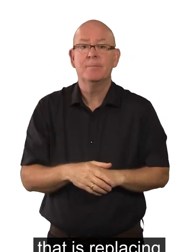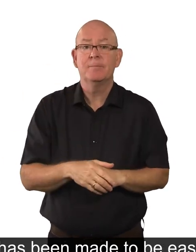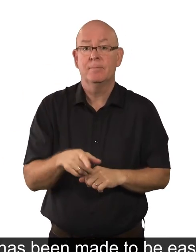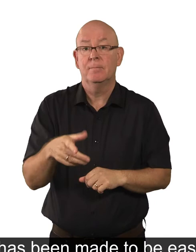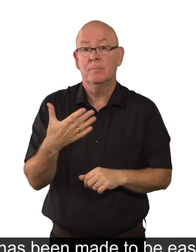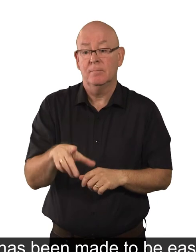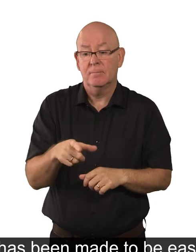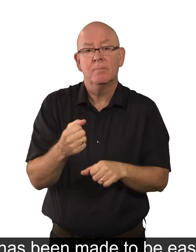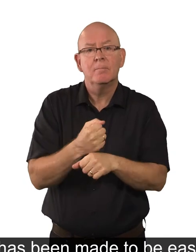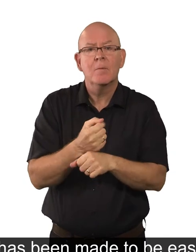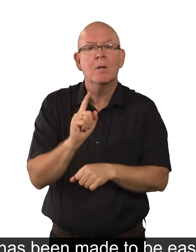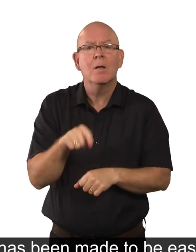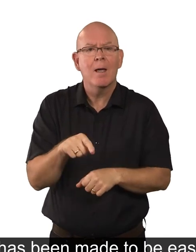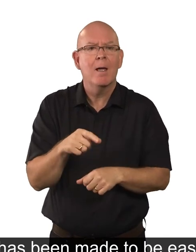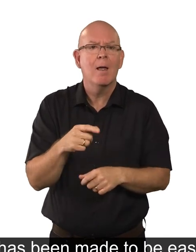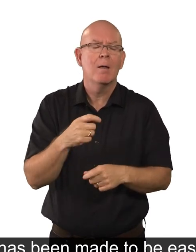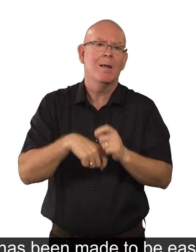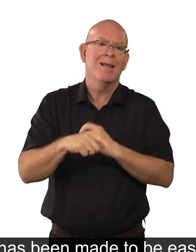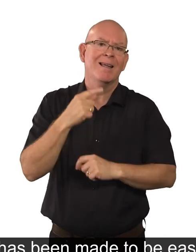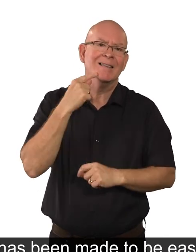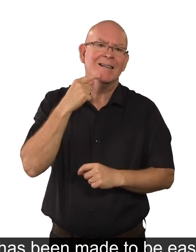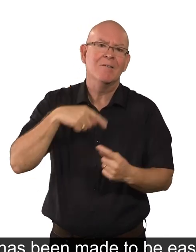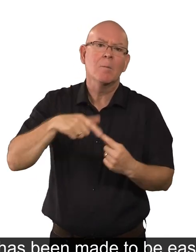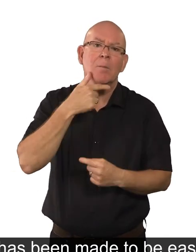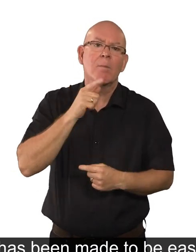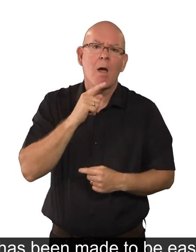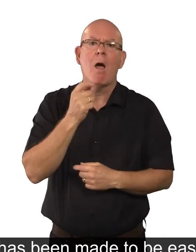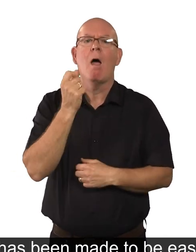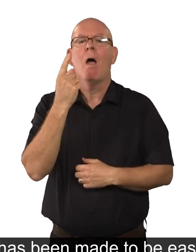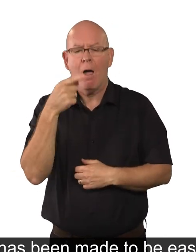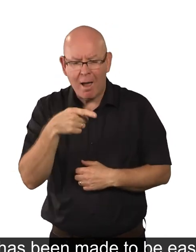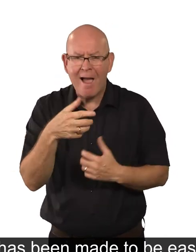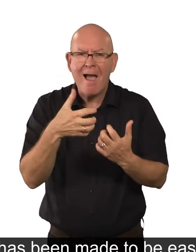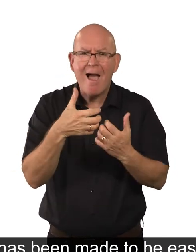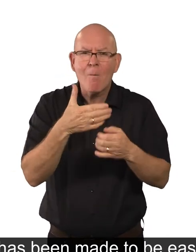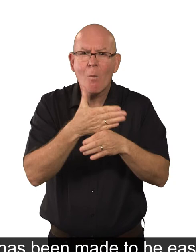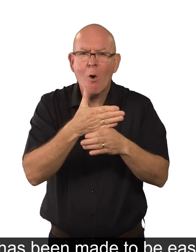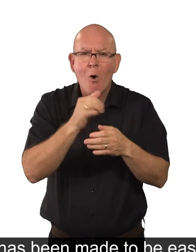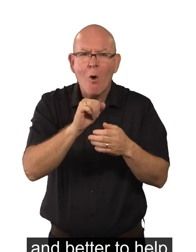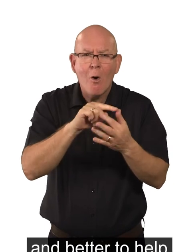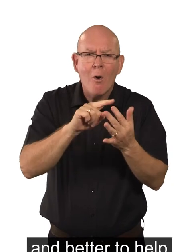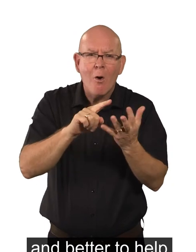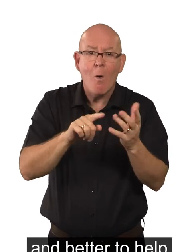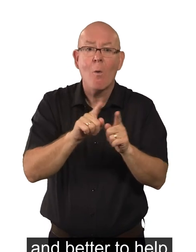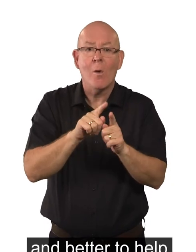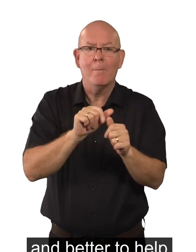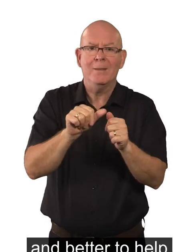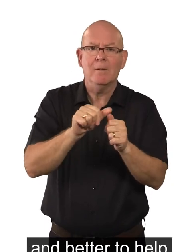It has been made to be easier for people to understand how it works, and better to help